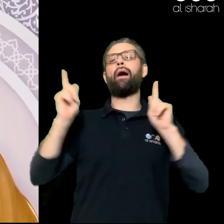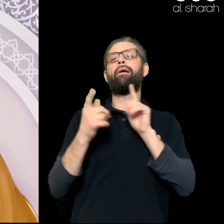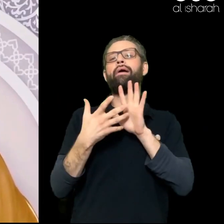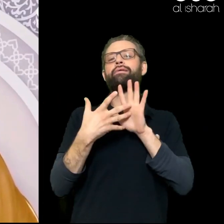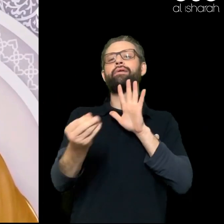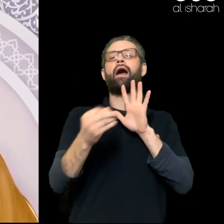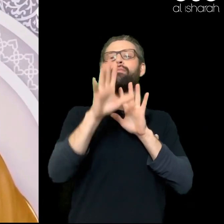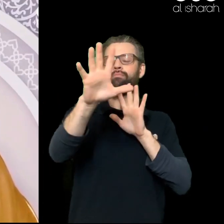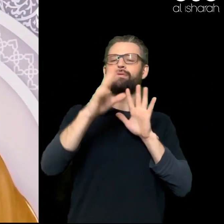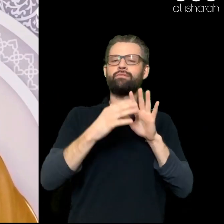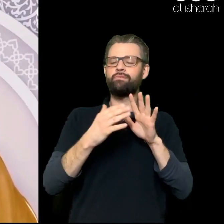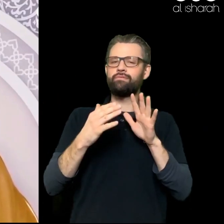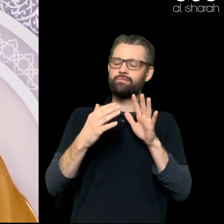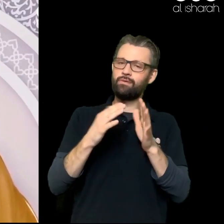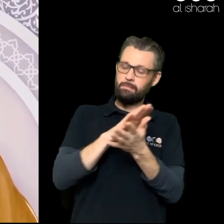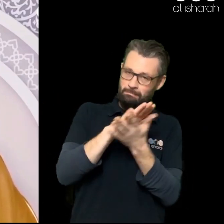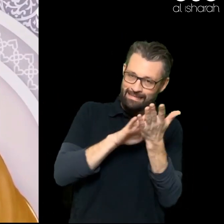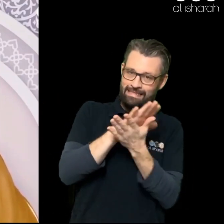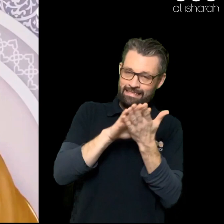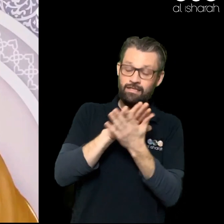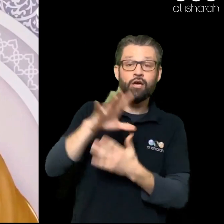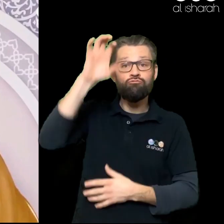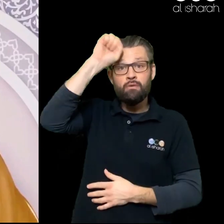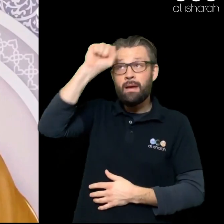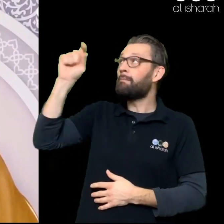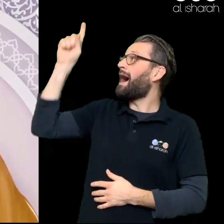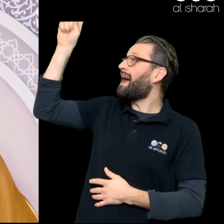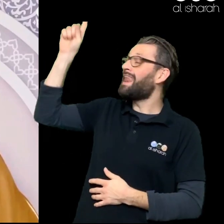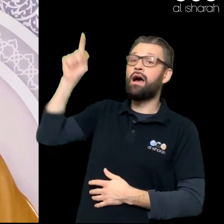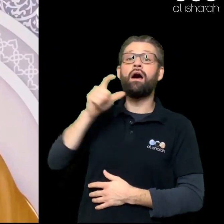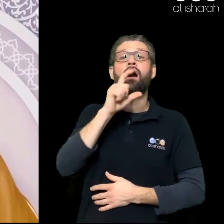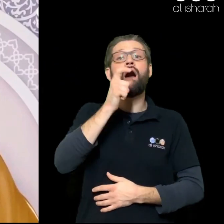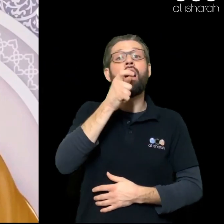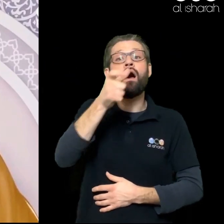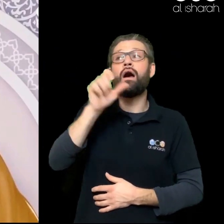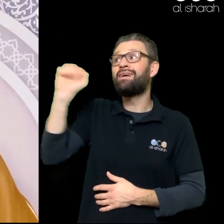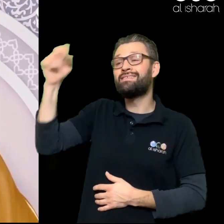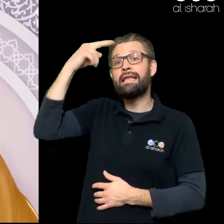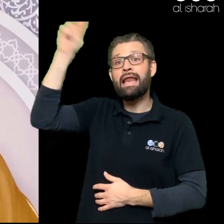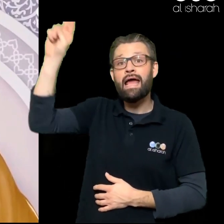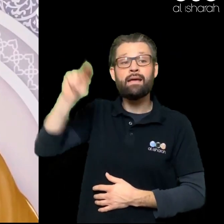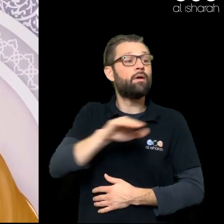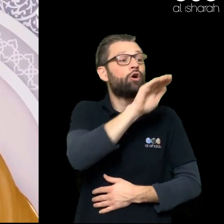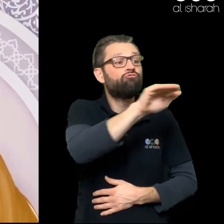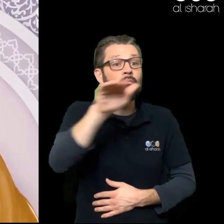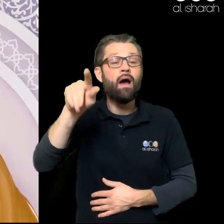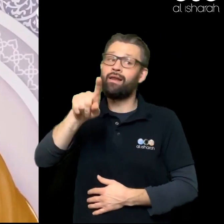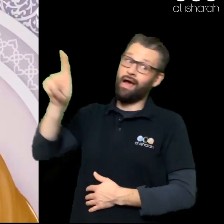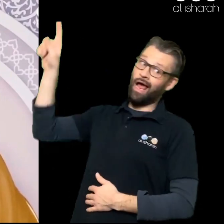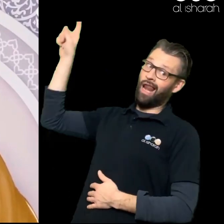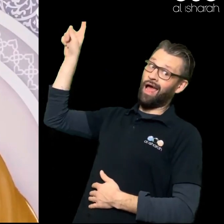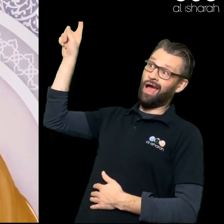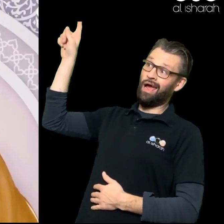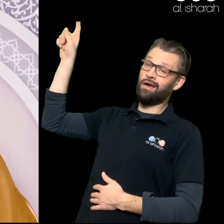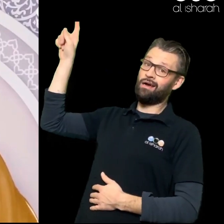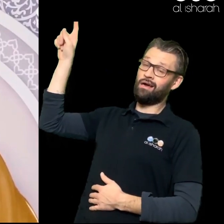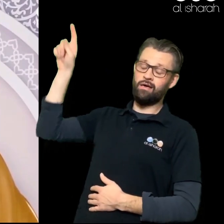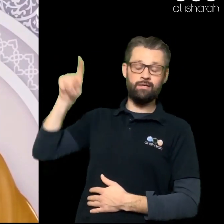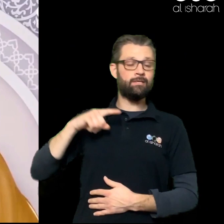that the case? Well we can do much better My brothers and sisters Can't we? If people look at us They should be reminded of